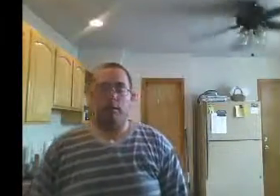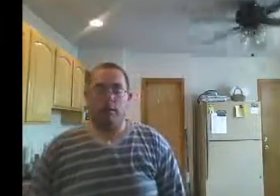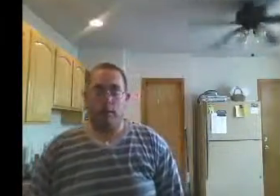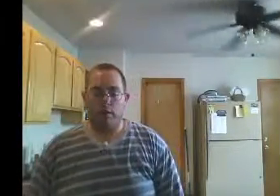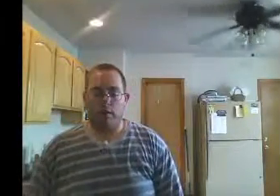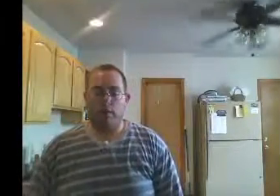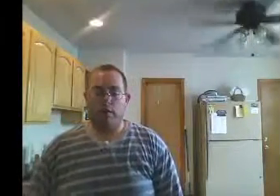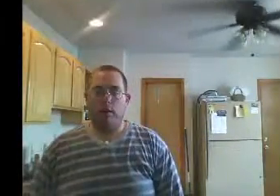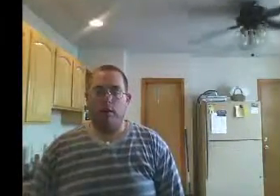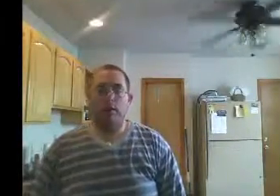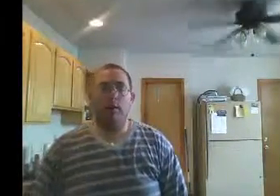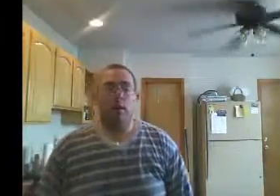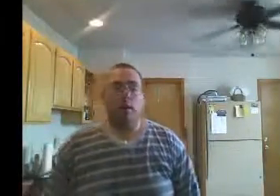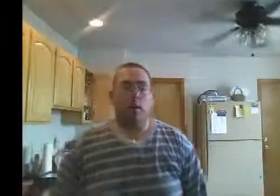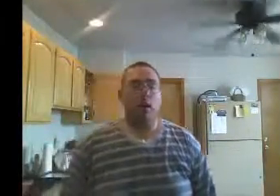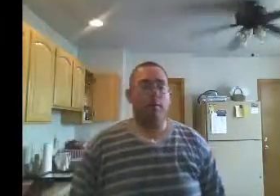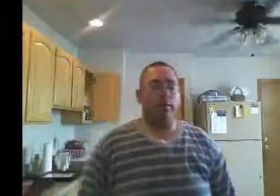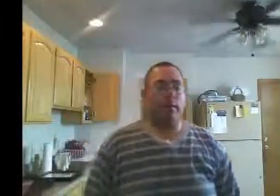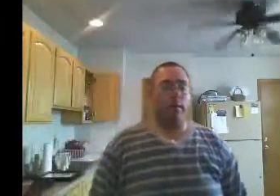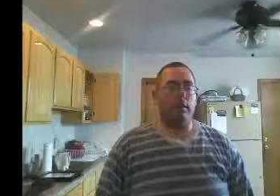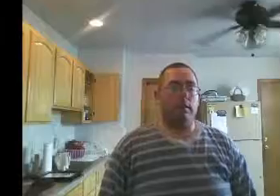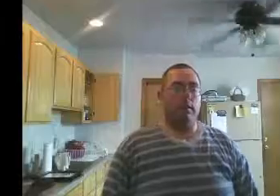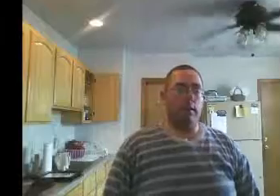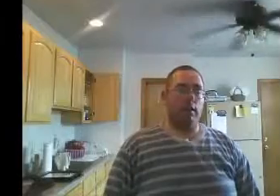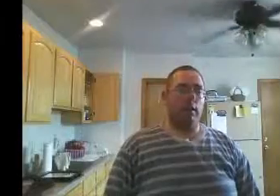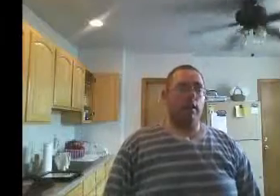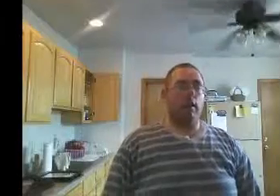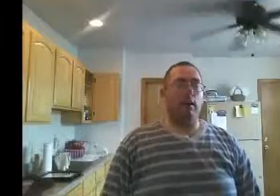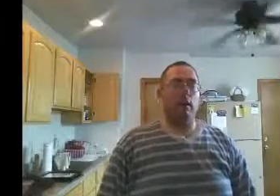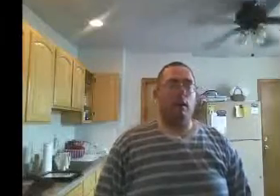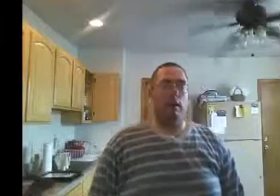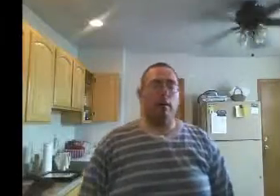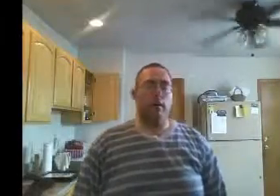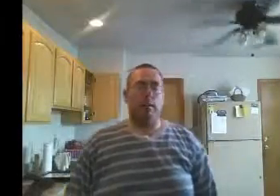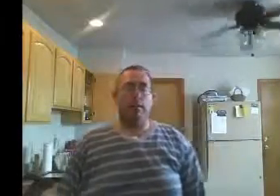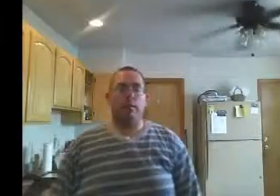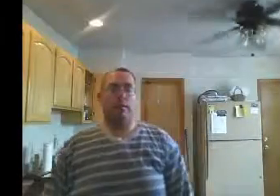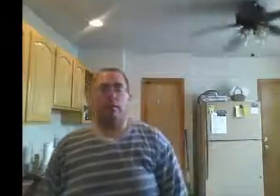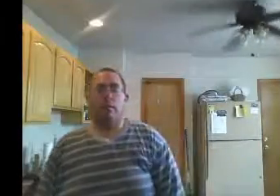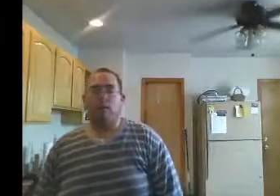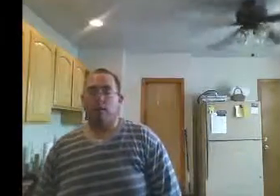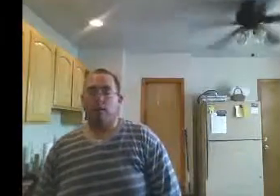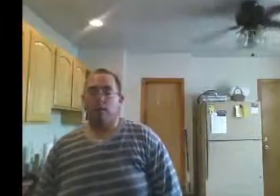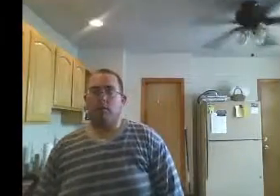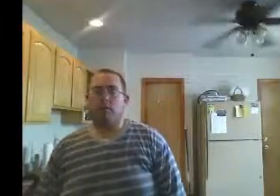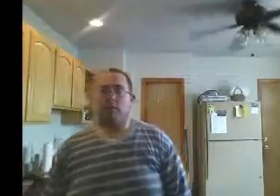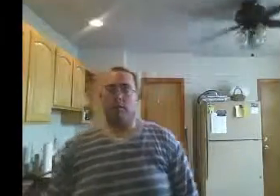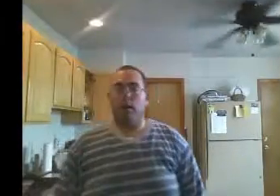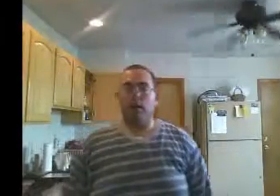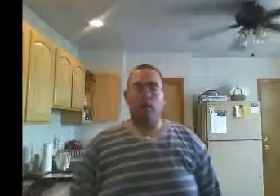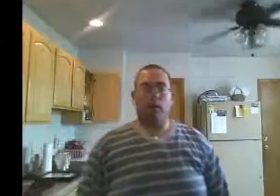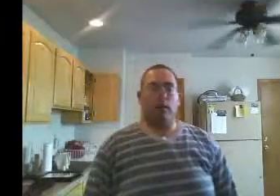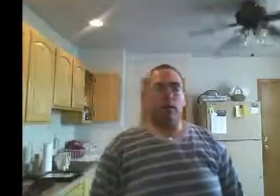darkness have seen a great light. The Lord of all longing